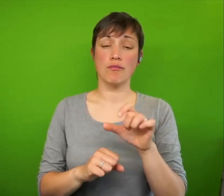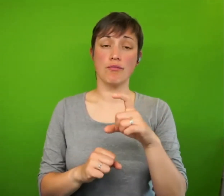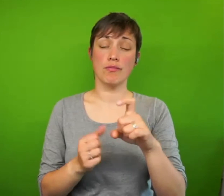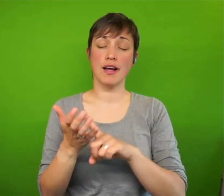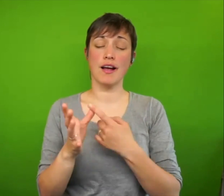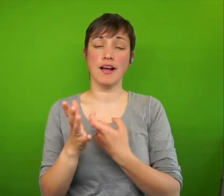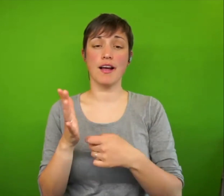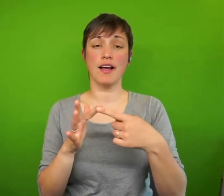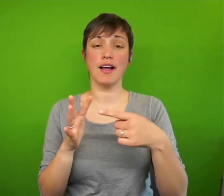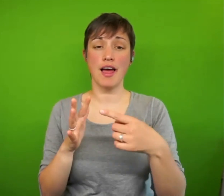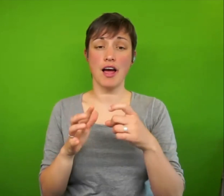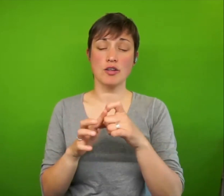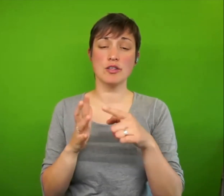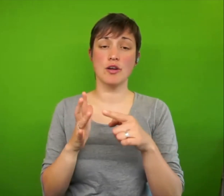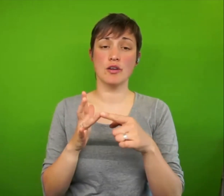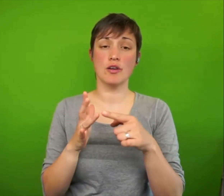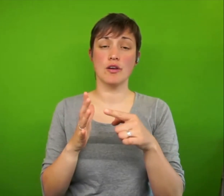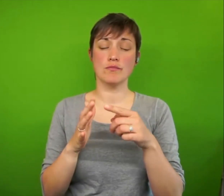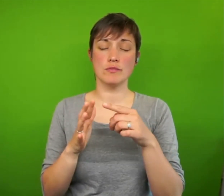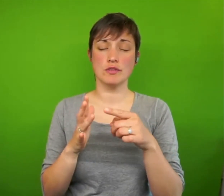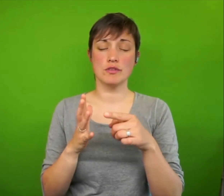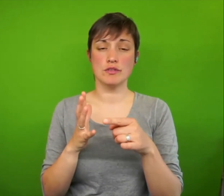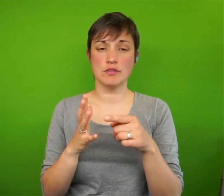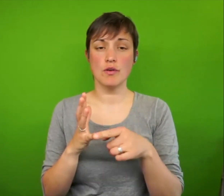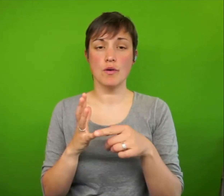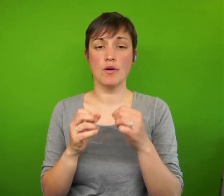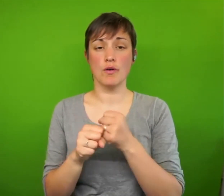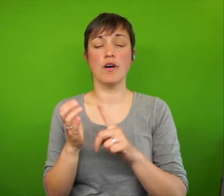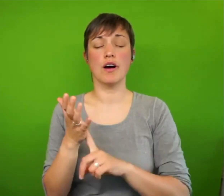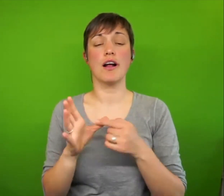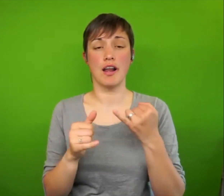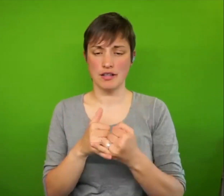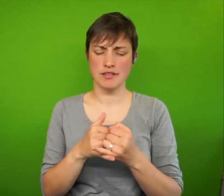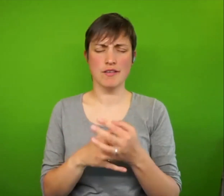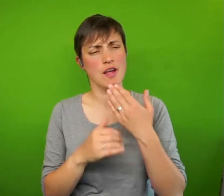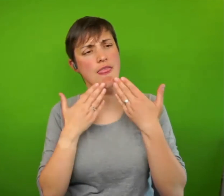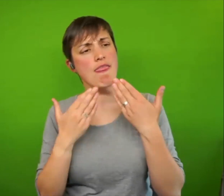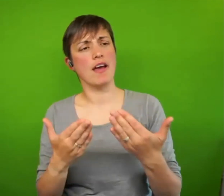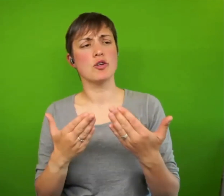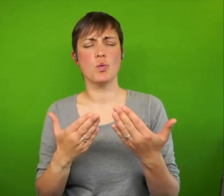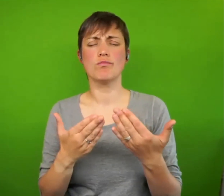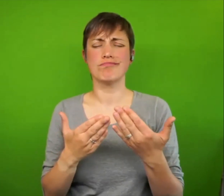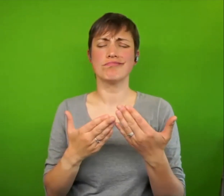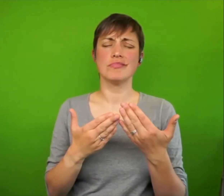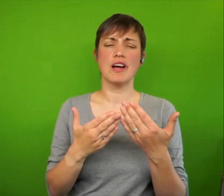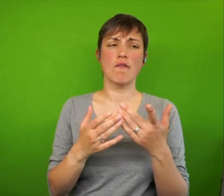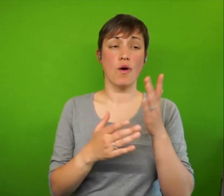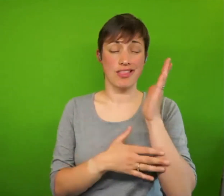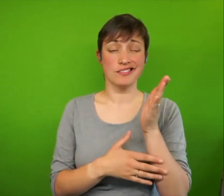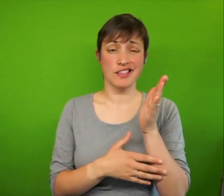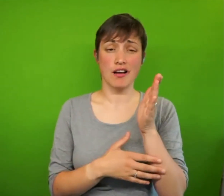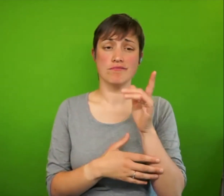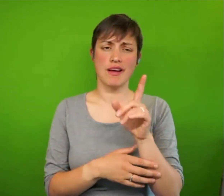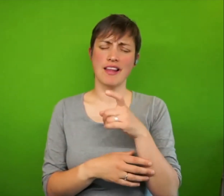is thanking you for the lecture and asking what you think of the concept of either universal basic income or universal basic